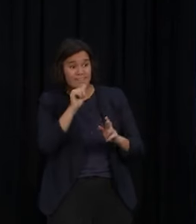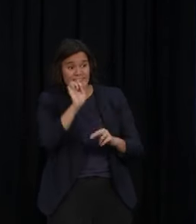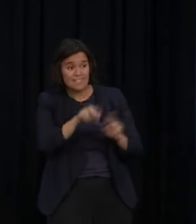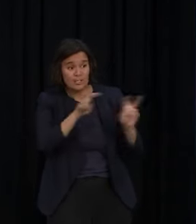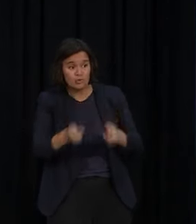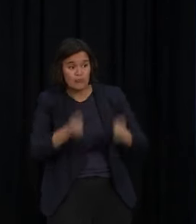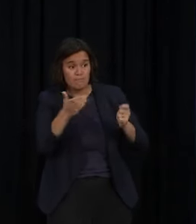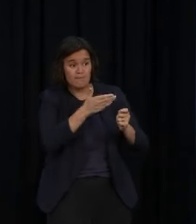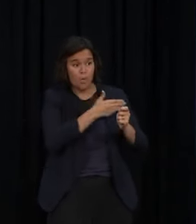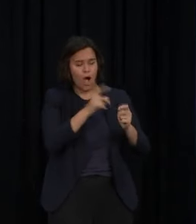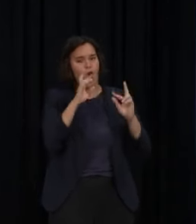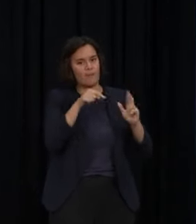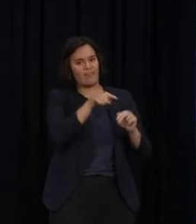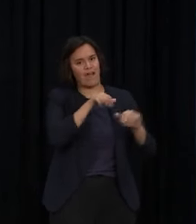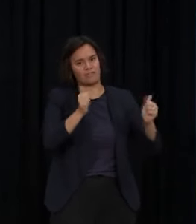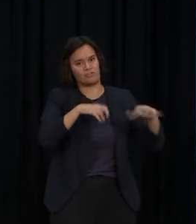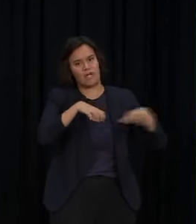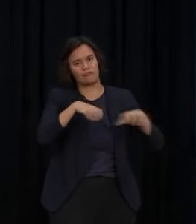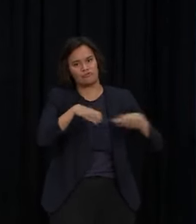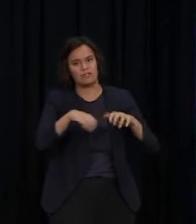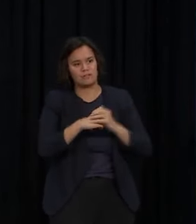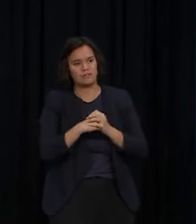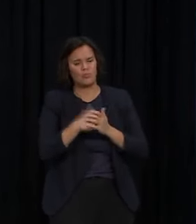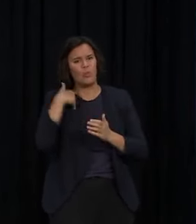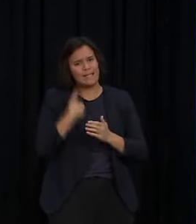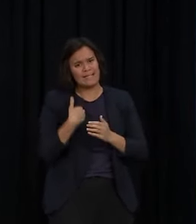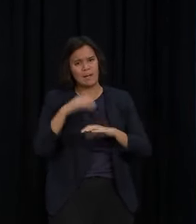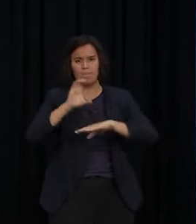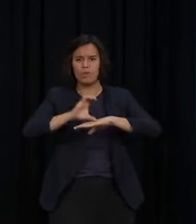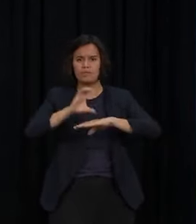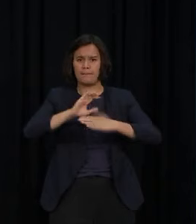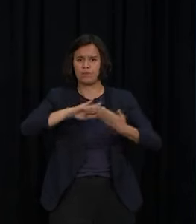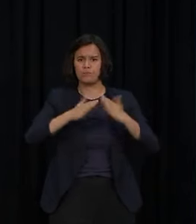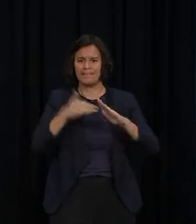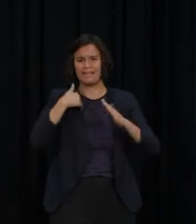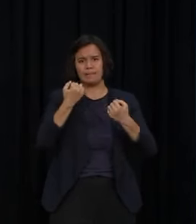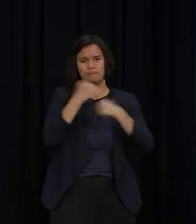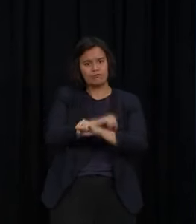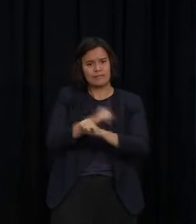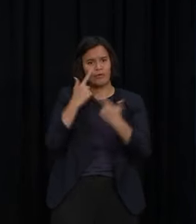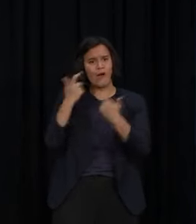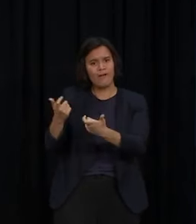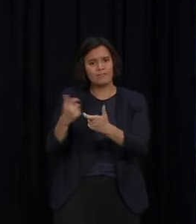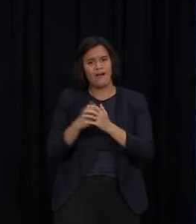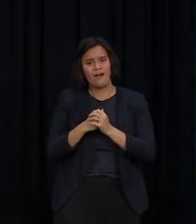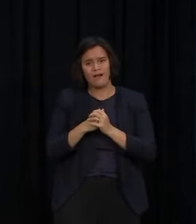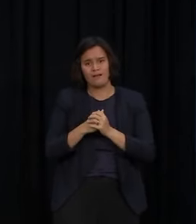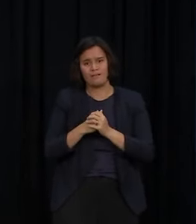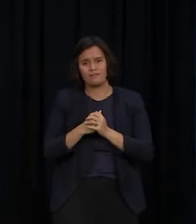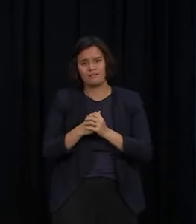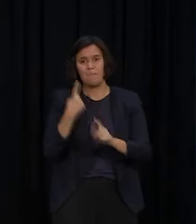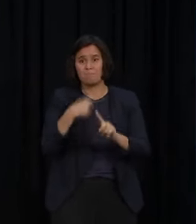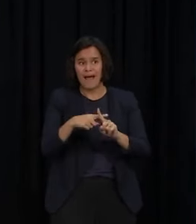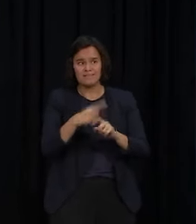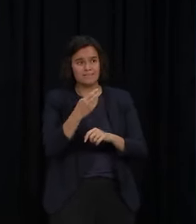take seriously the safety of members of our Muslim community, but particularly those who are able to be easily